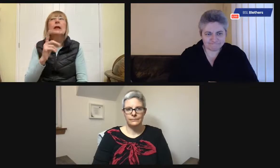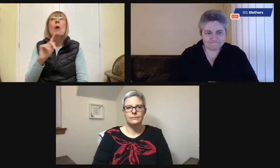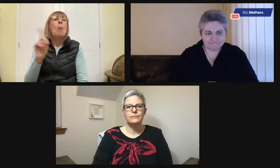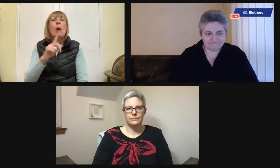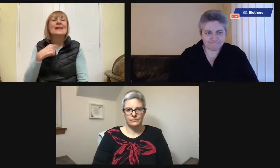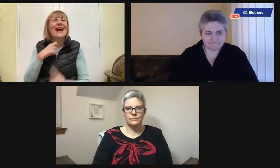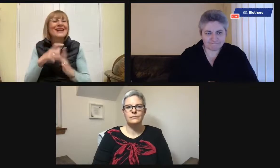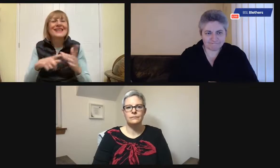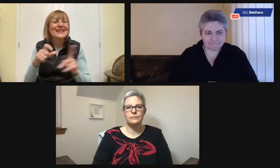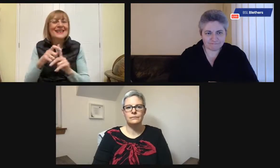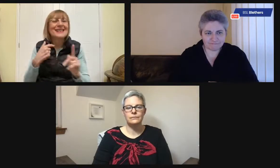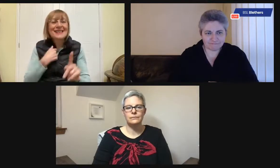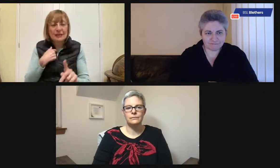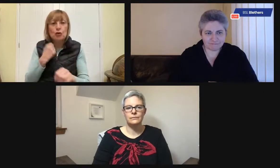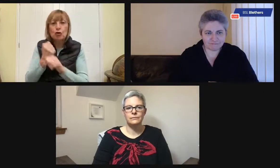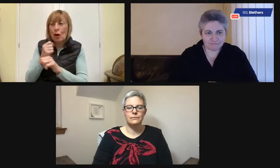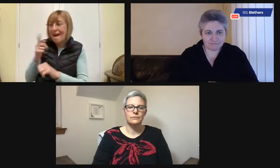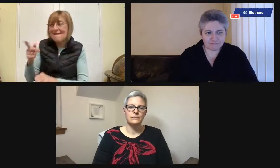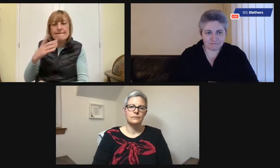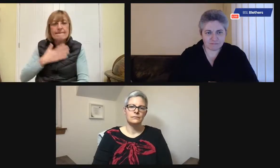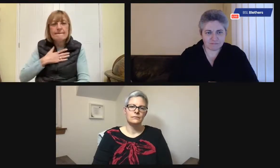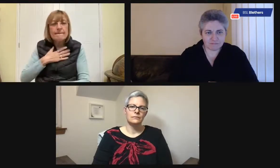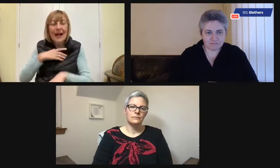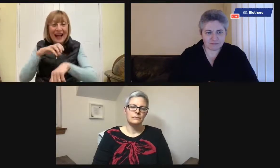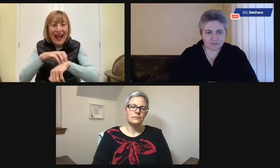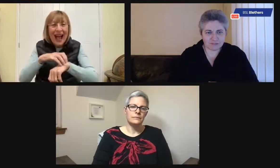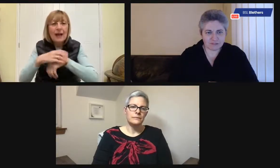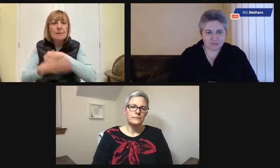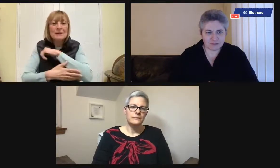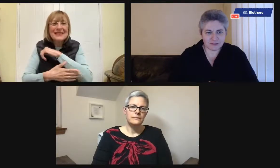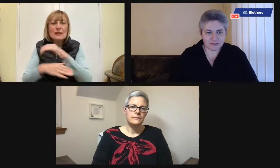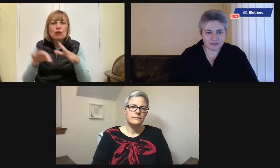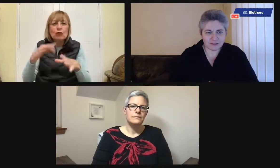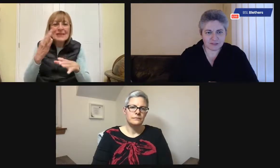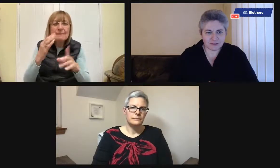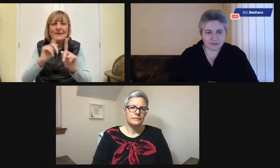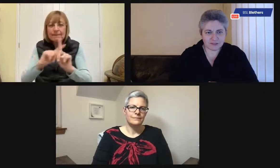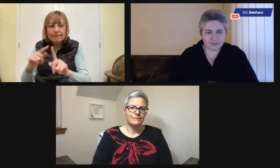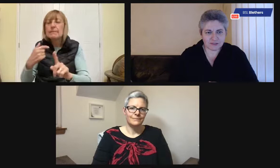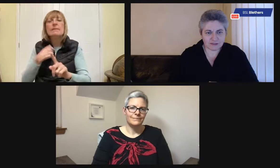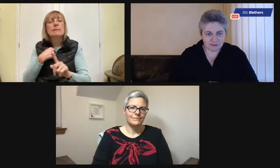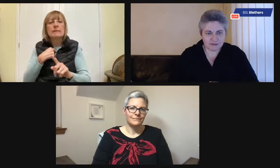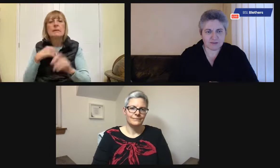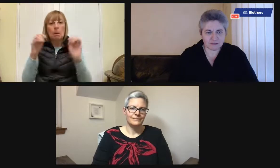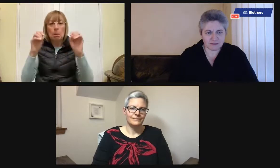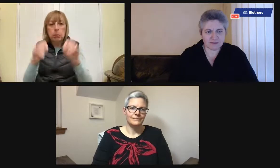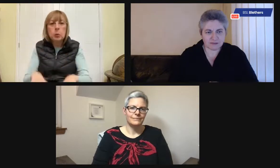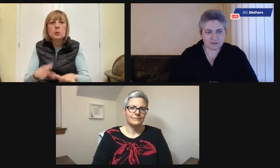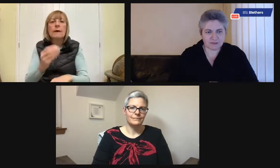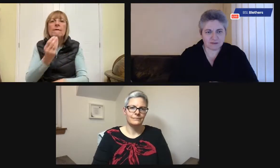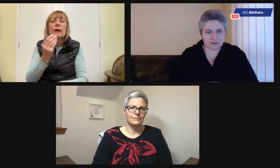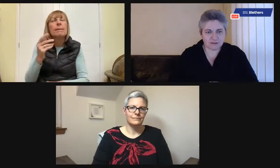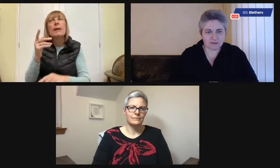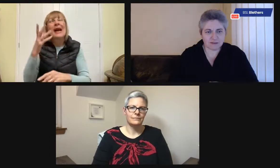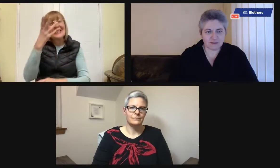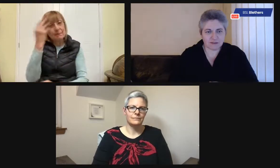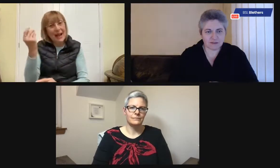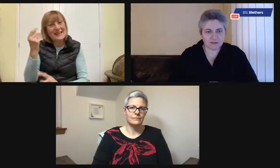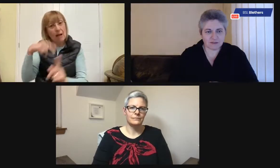People don't like eating alone. So what I did with Jeff was I'd have cake and biscuits and crisps and things.